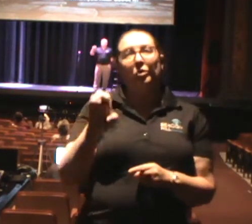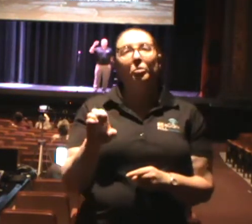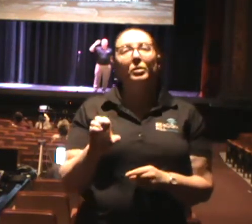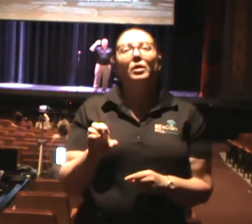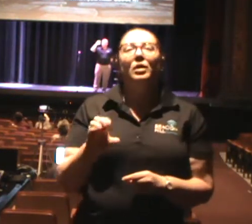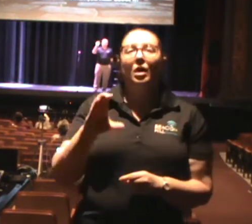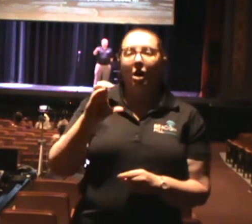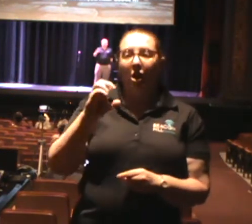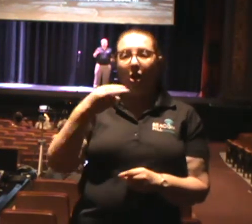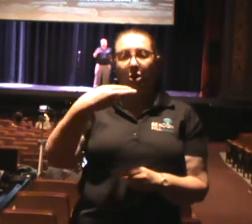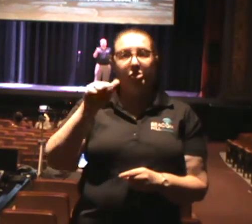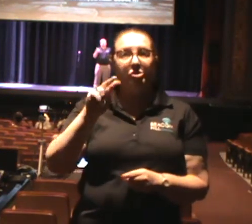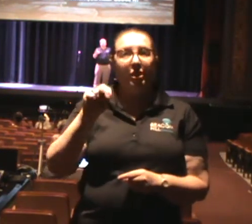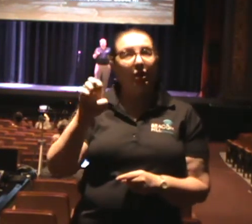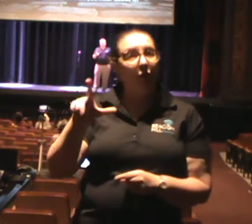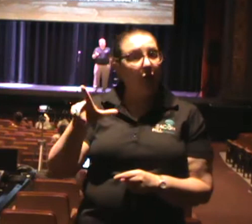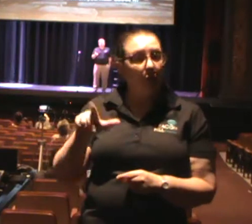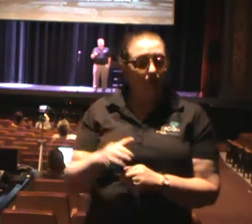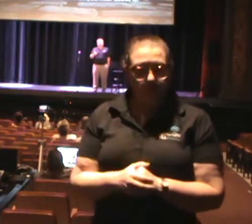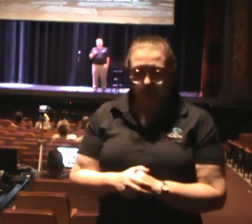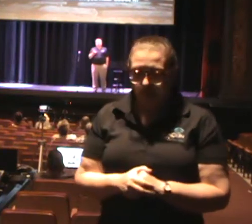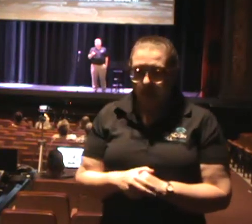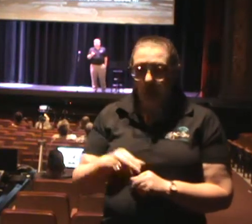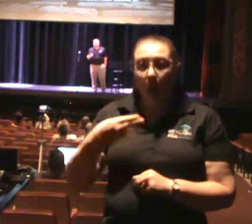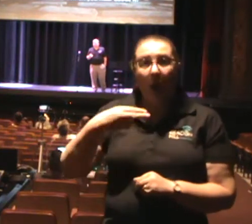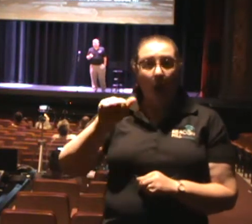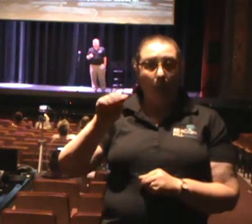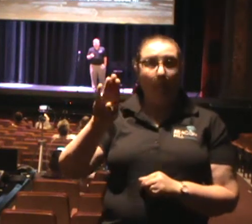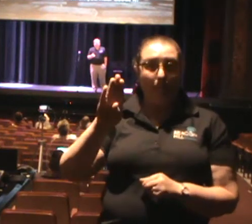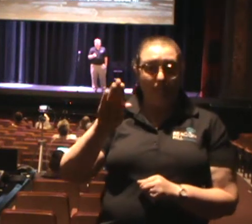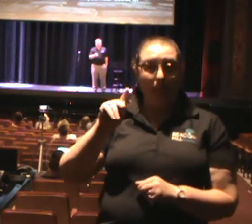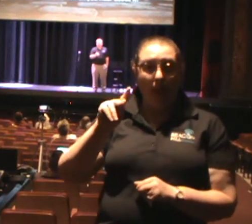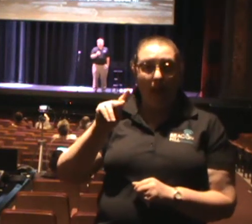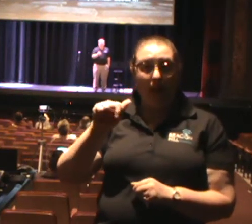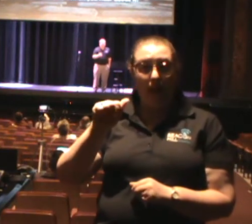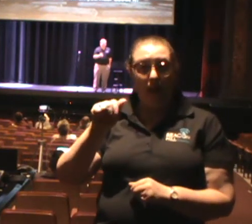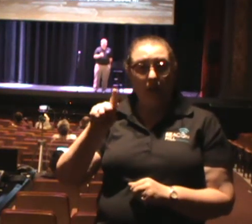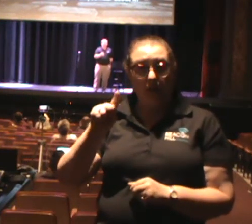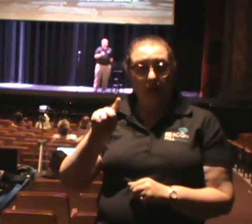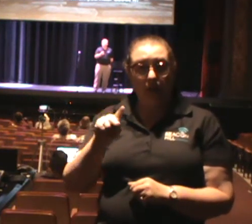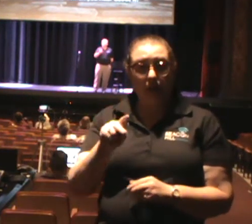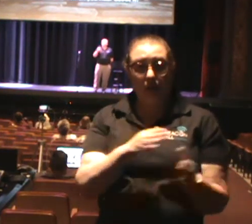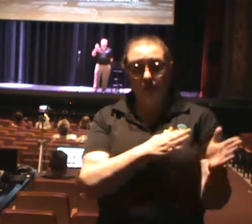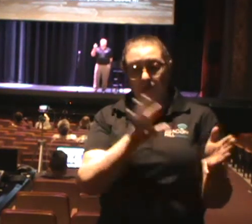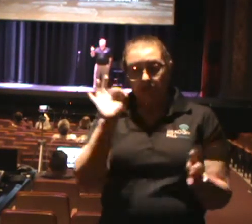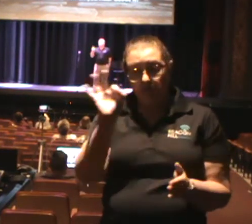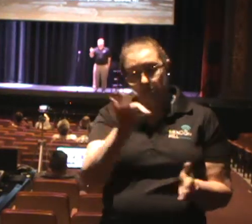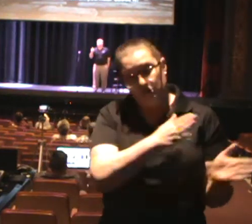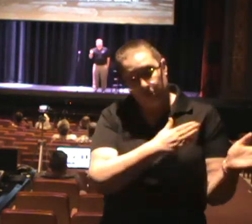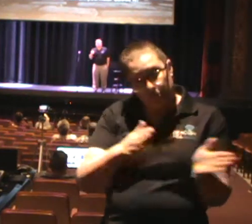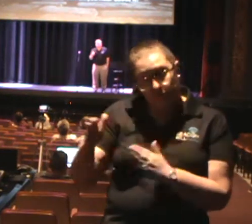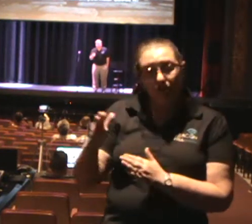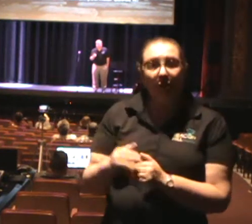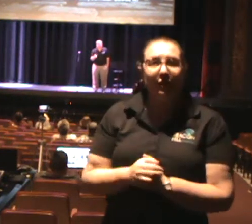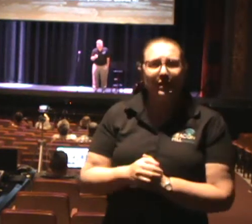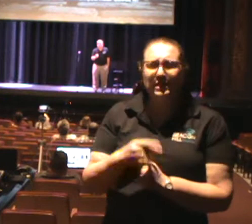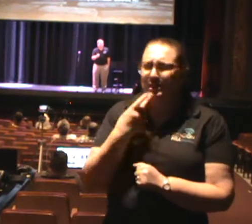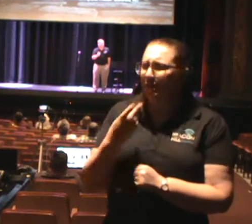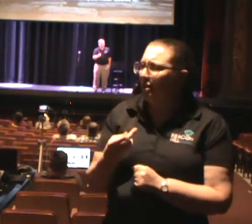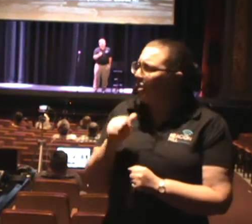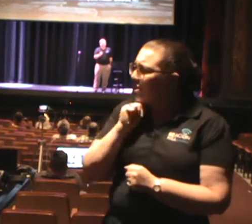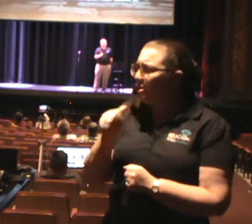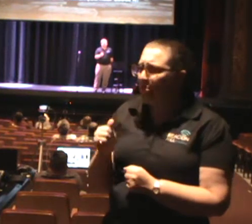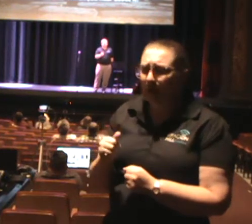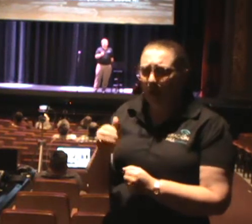channel, the Hibaki series. Hibaki says, look, look around and be amazed at what you wouldn't believe the work that I'm doing.